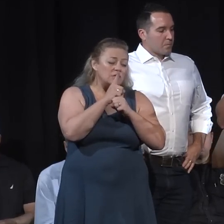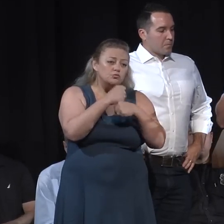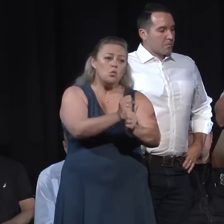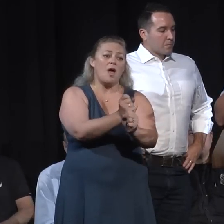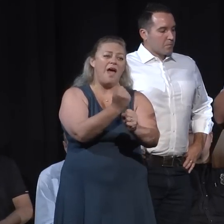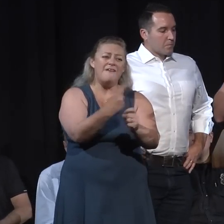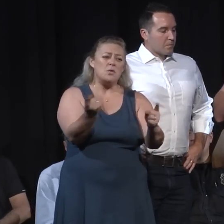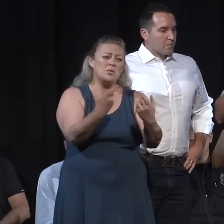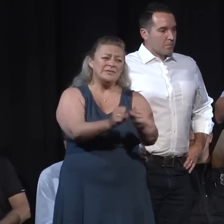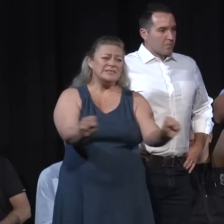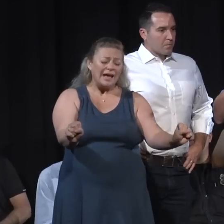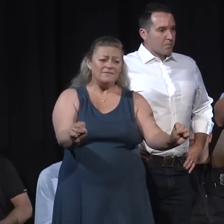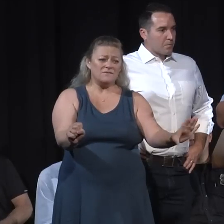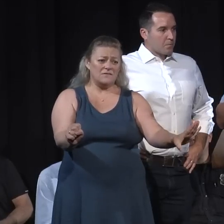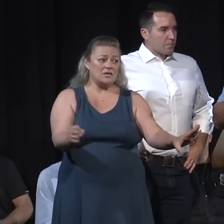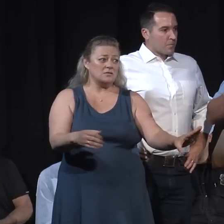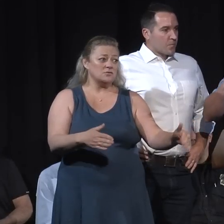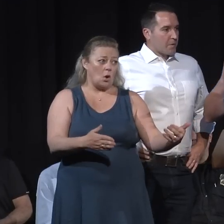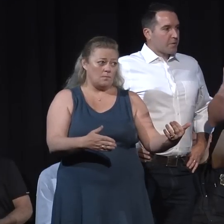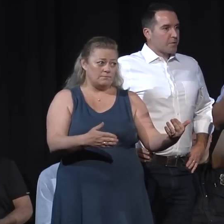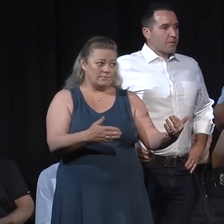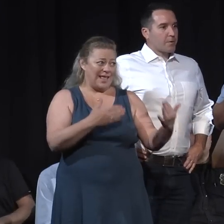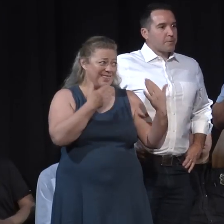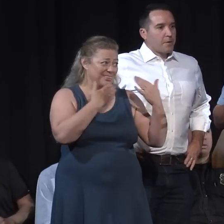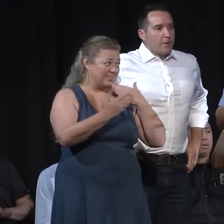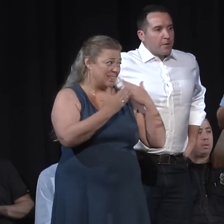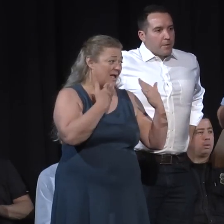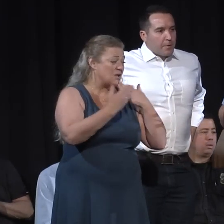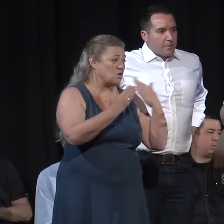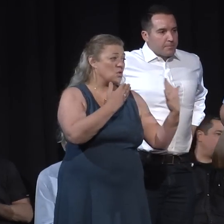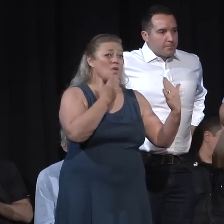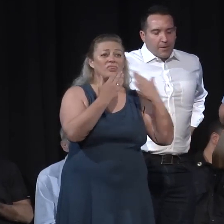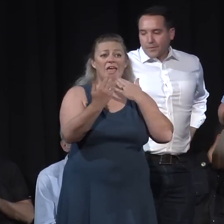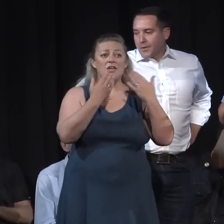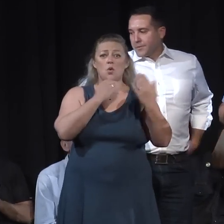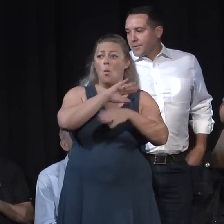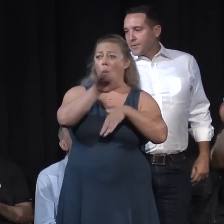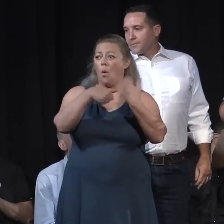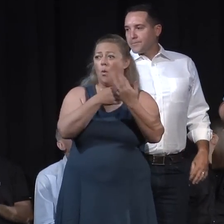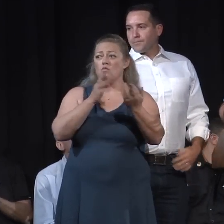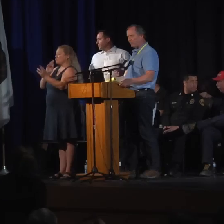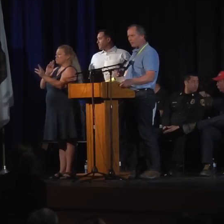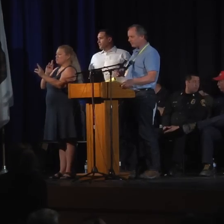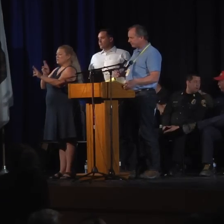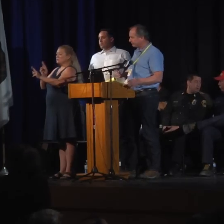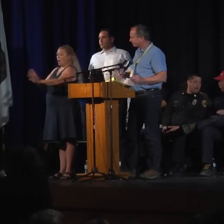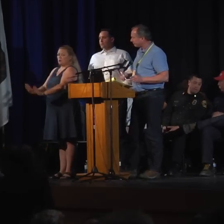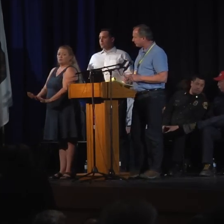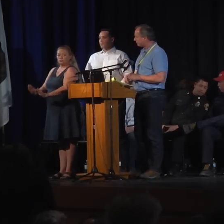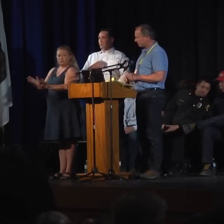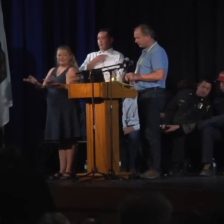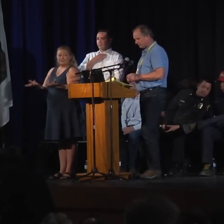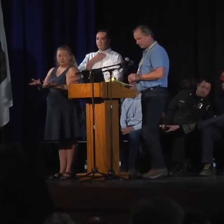it's safe. So with that, I'm going to thank you all. I thank all the responders that are here. We will go forward.